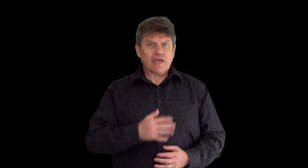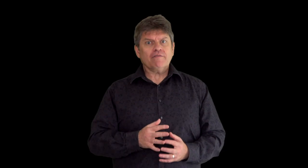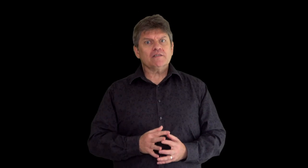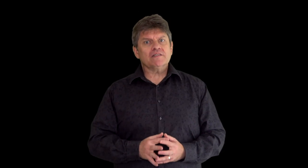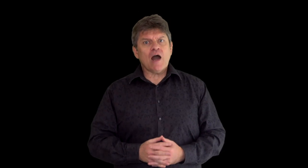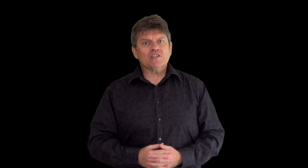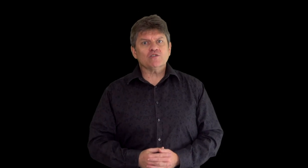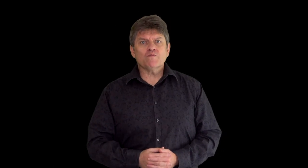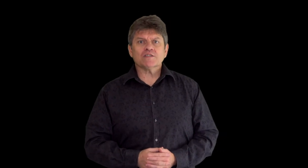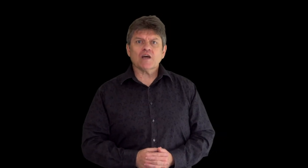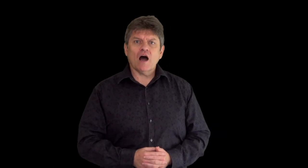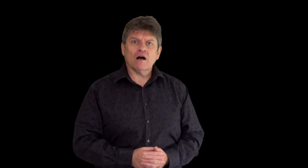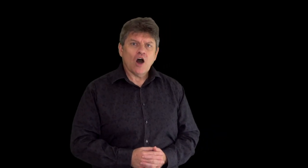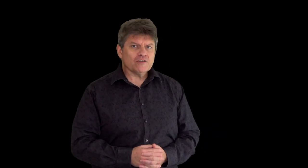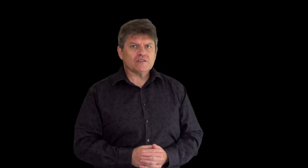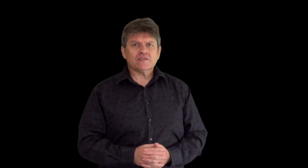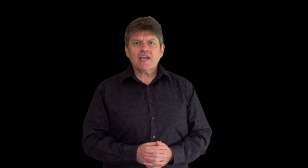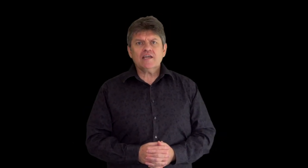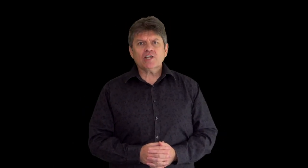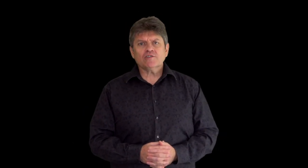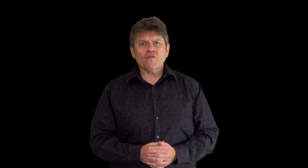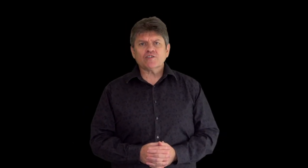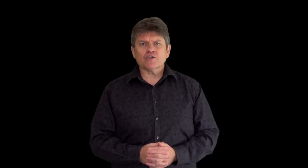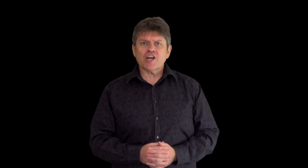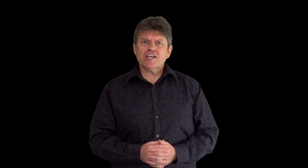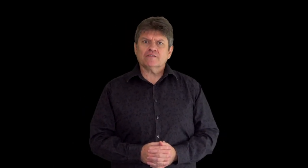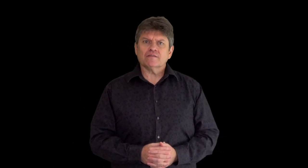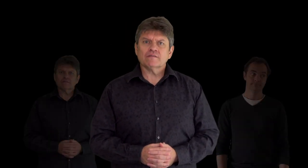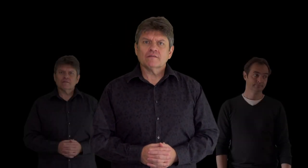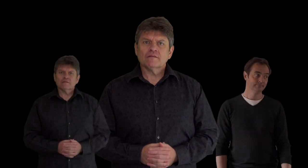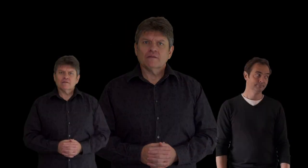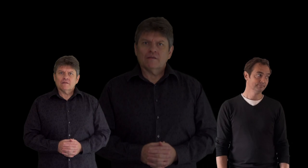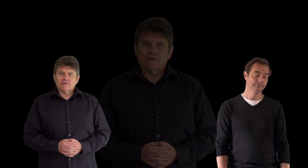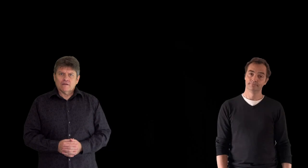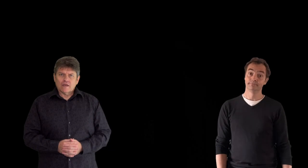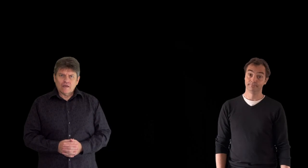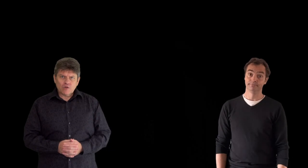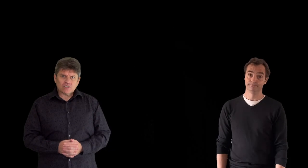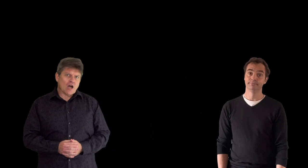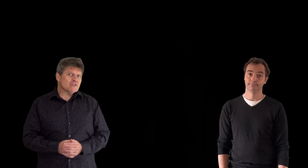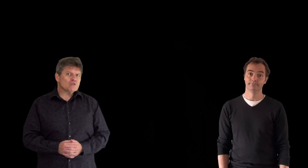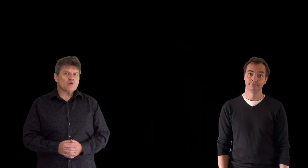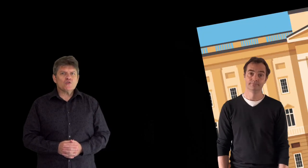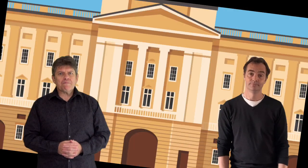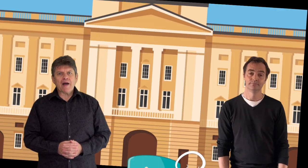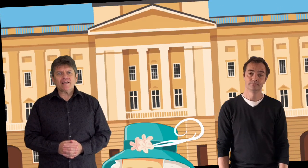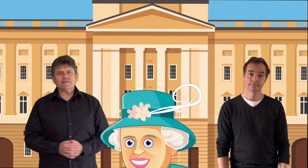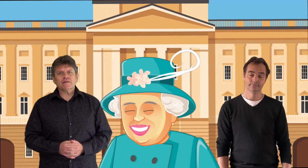Terry's now a superstar on stage and on the screen He was summoned to the palace